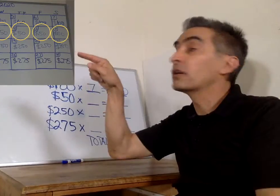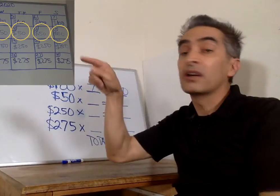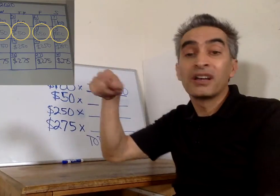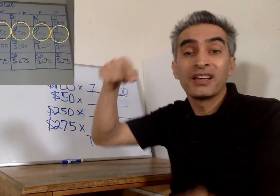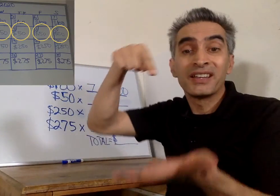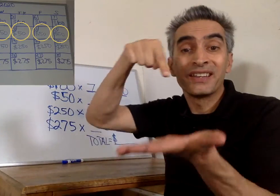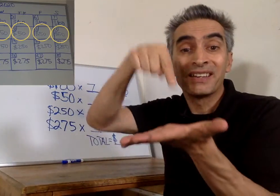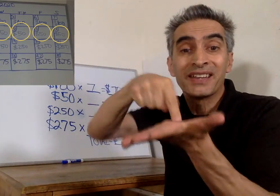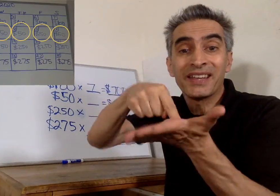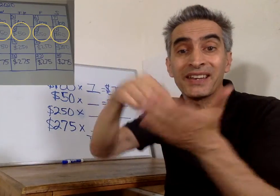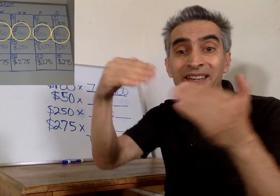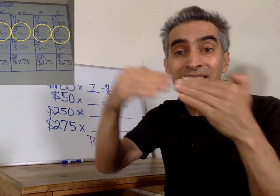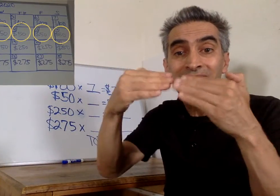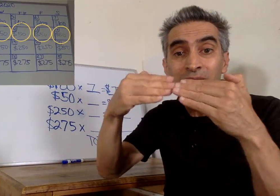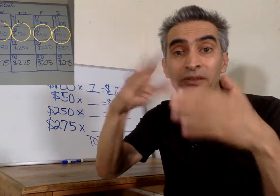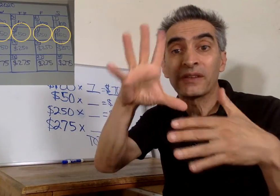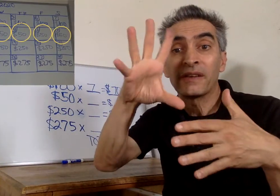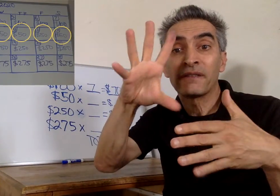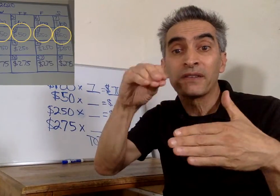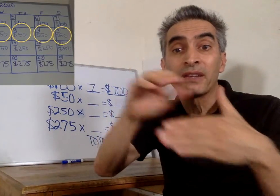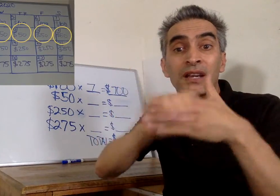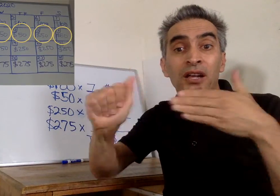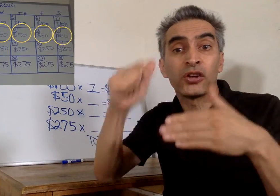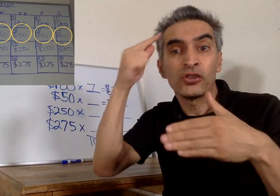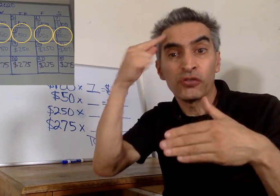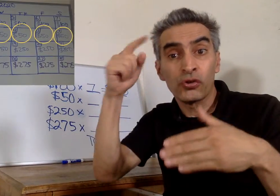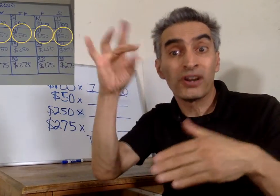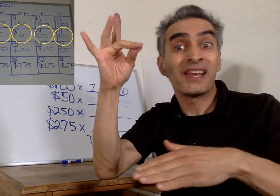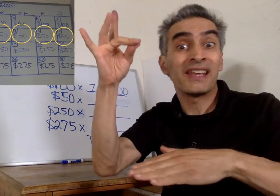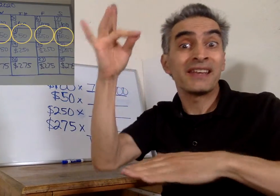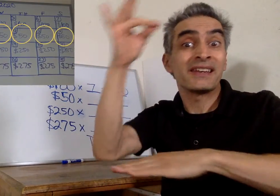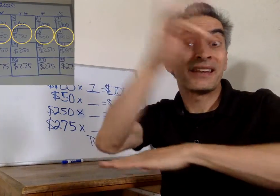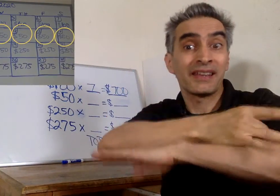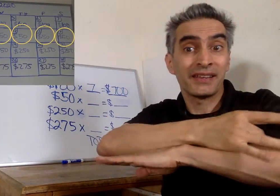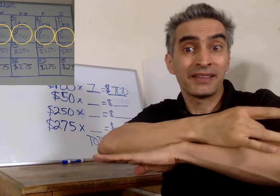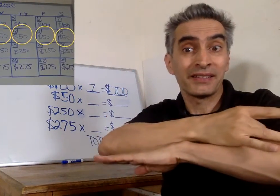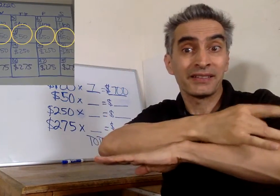There's a $50 balance on eight days.